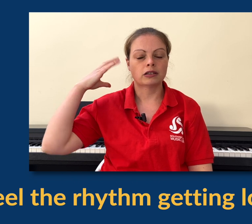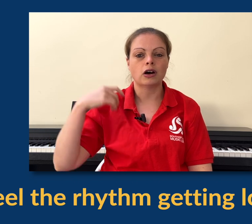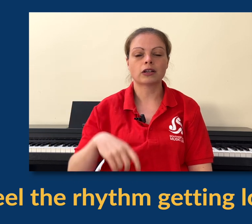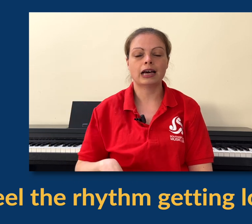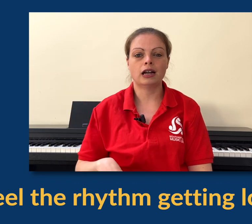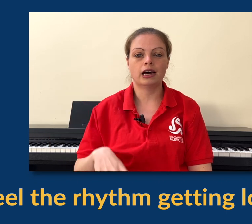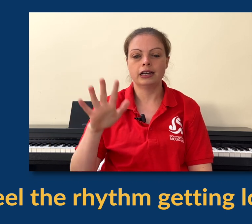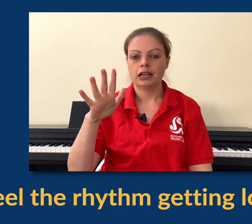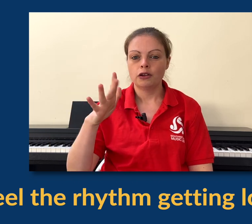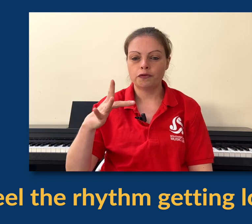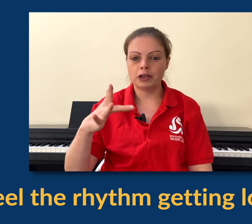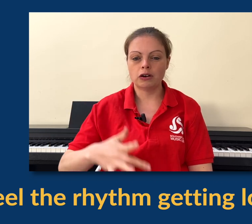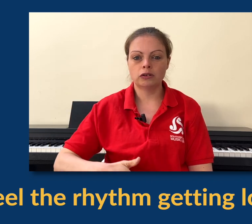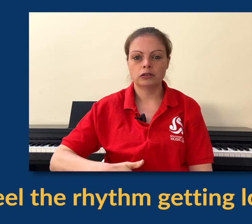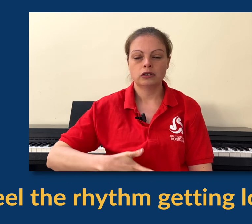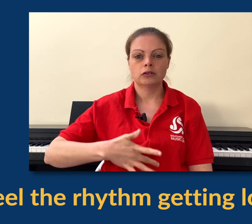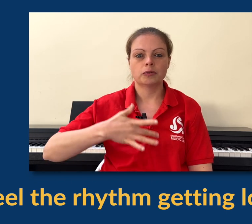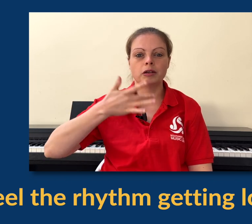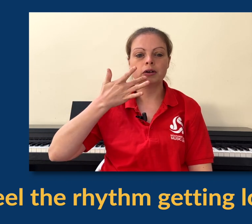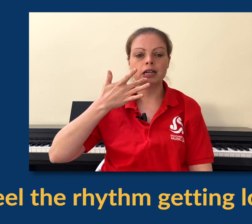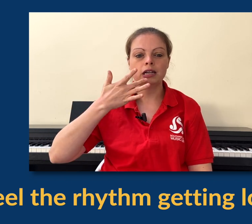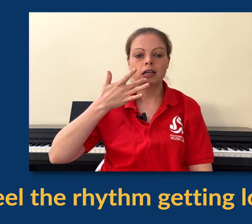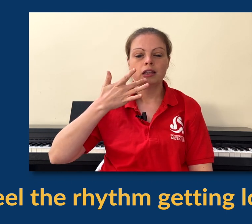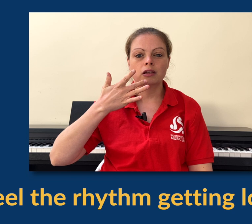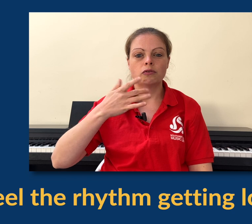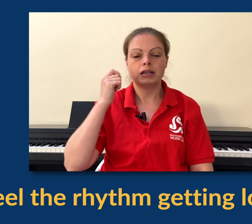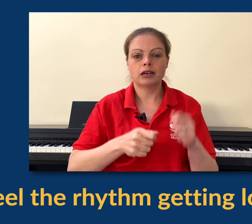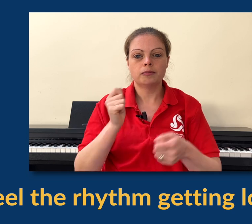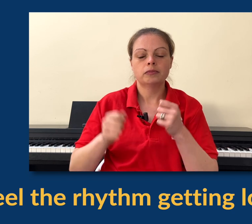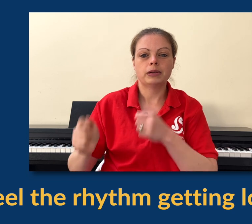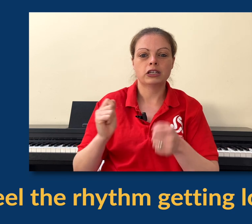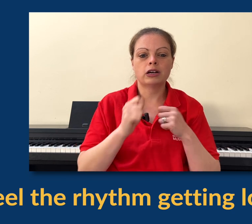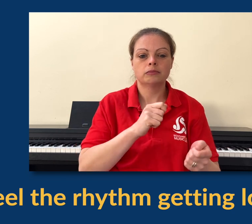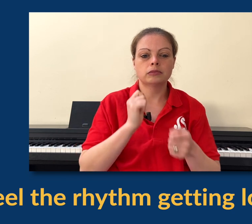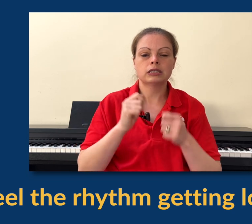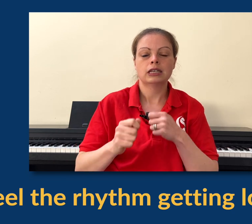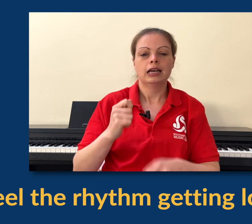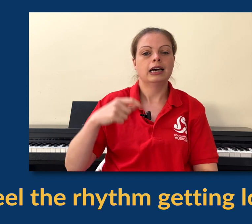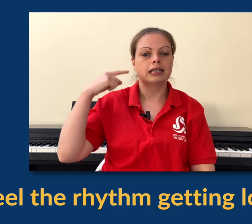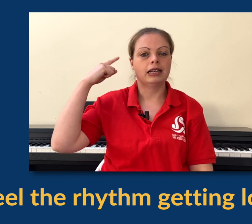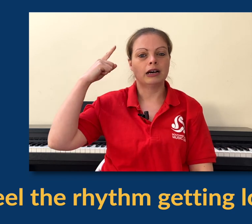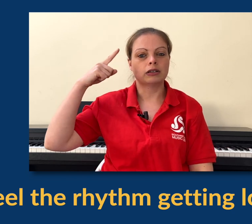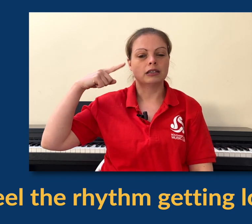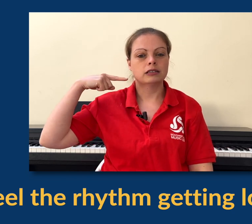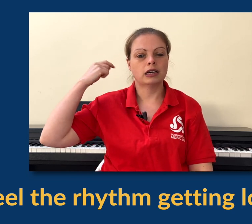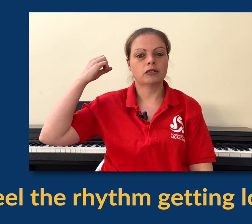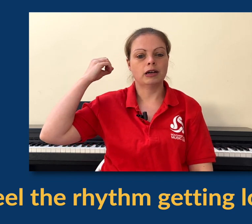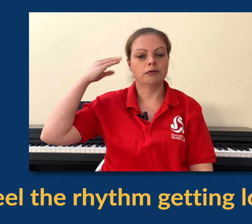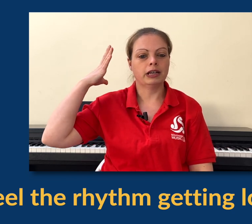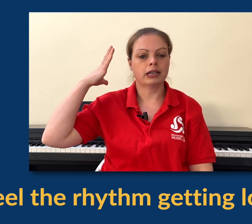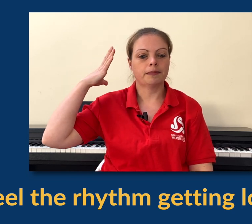So the whole of that line, feel your body, the rhythm, your drums and then louder,